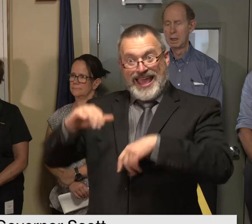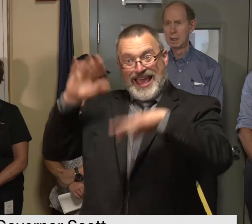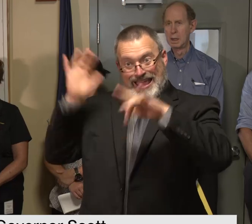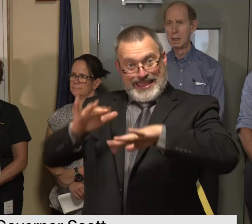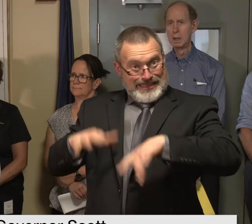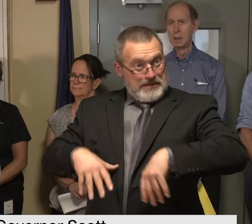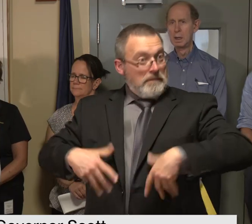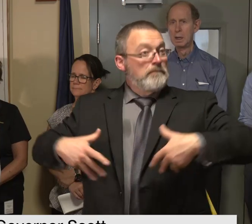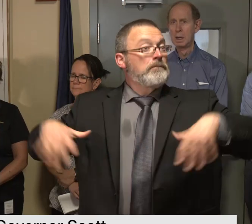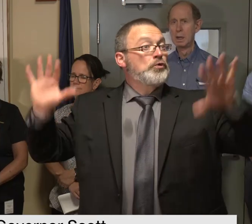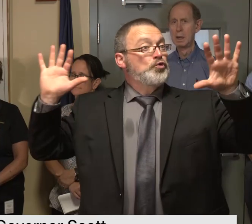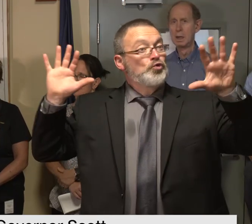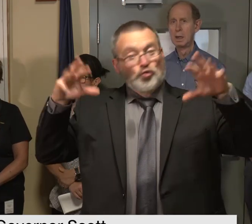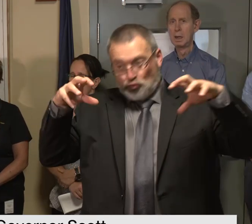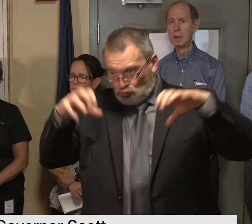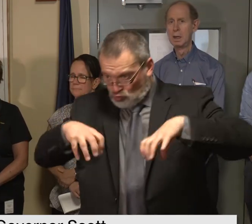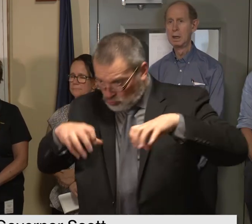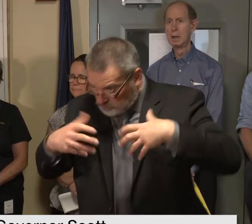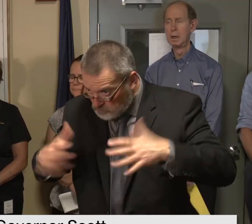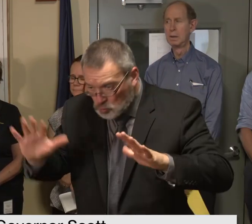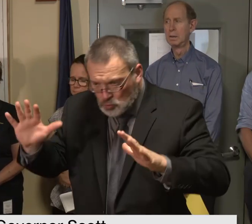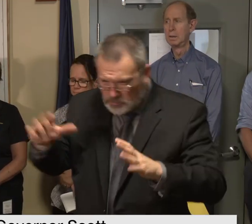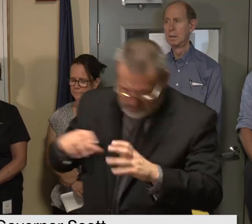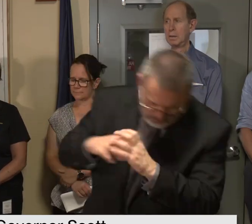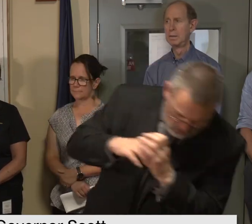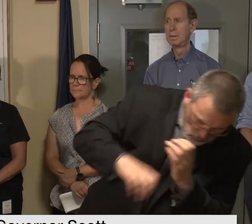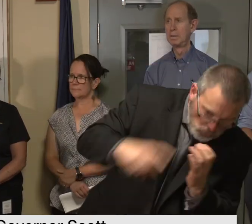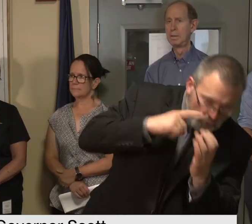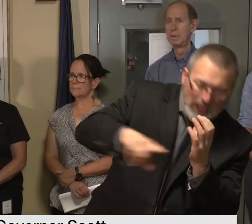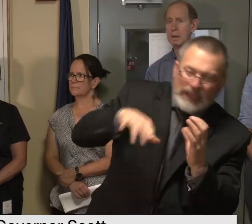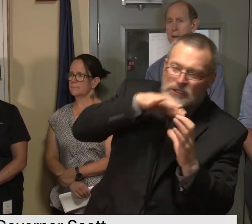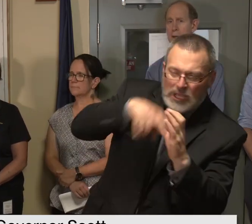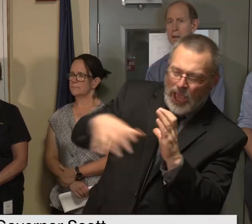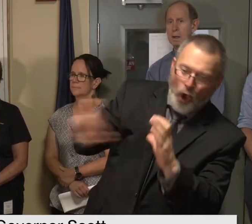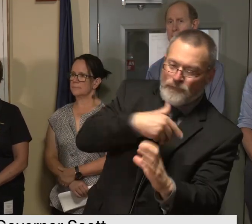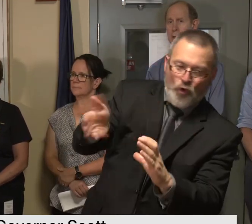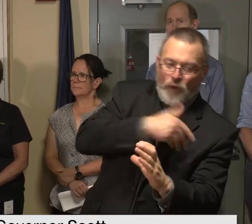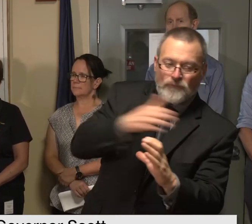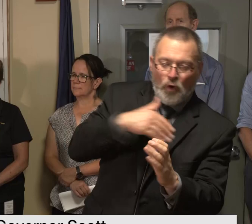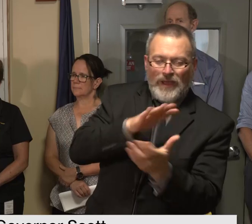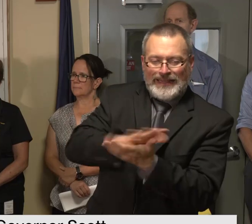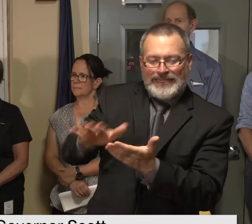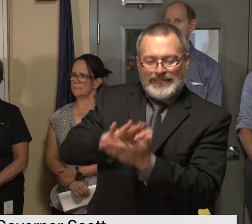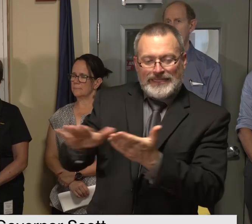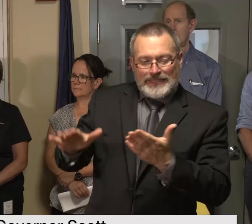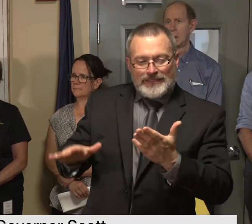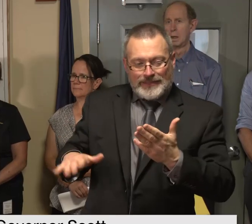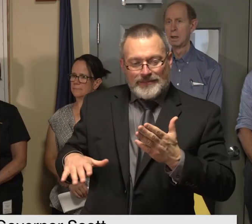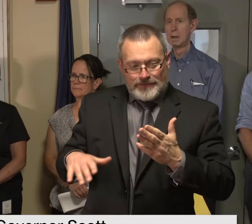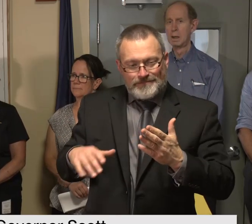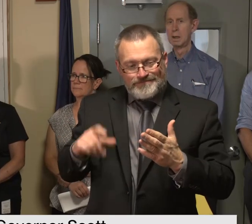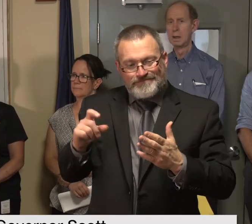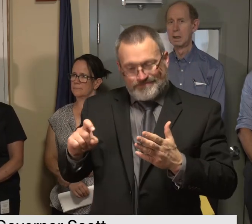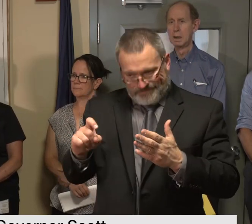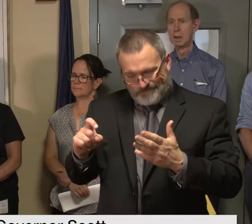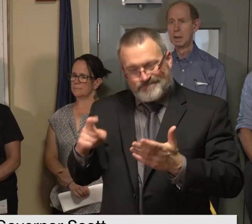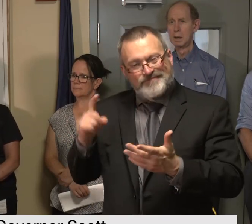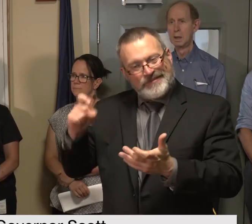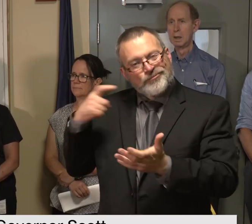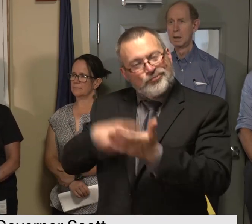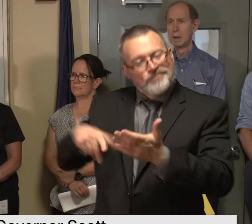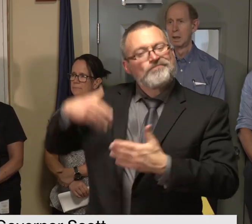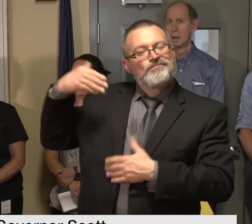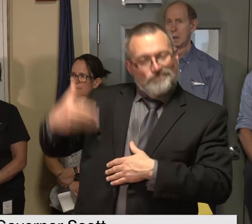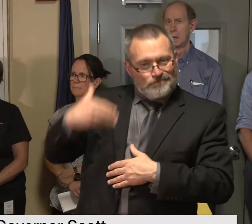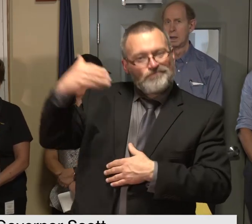constantly cleaned out so we have the capacity to store some of that water and let it flow when it needs to and rather than